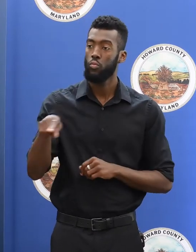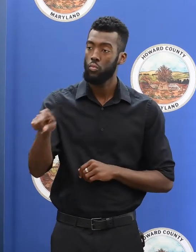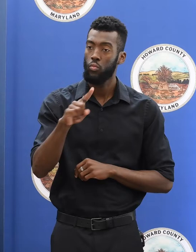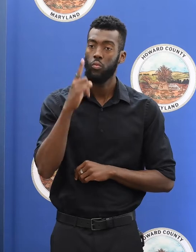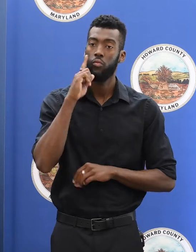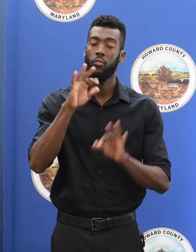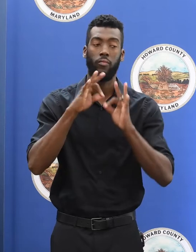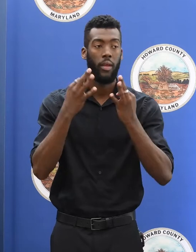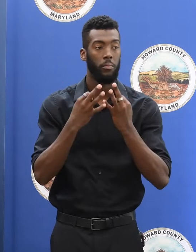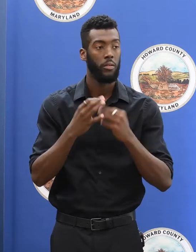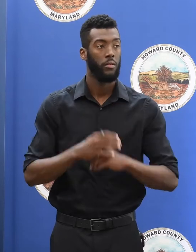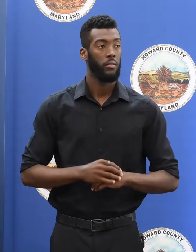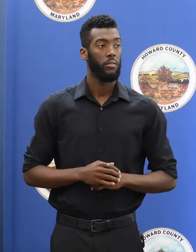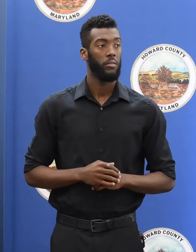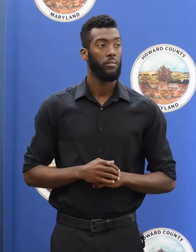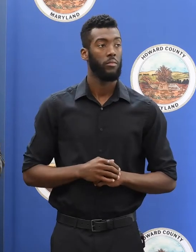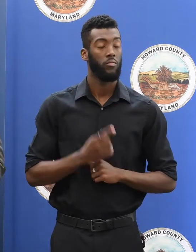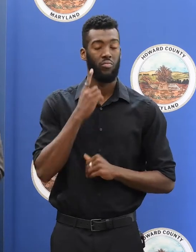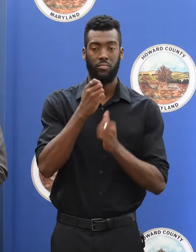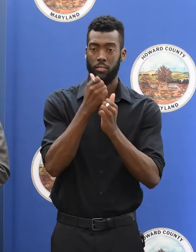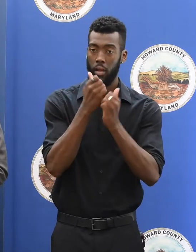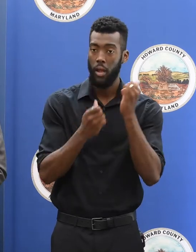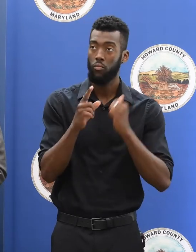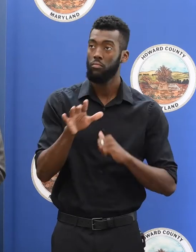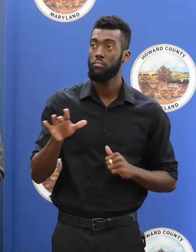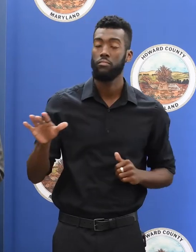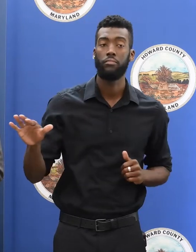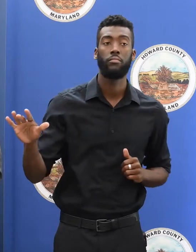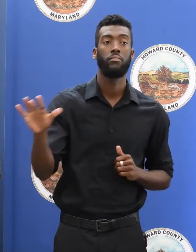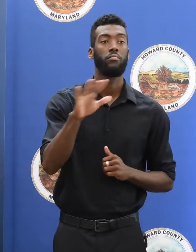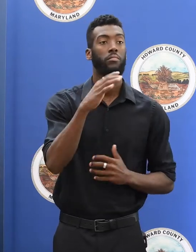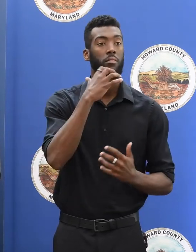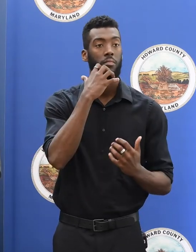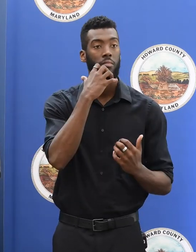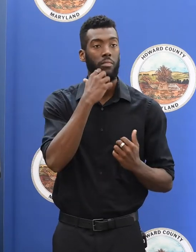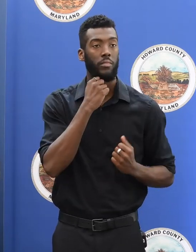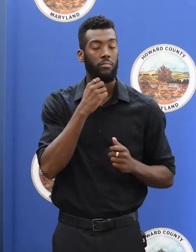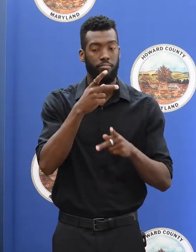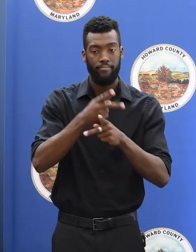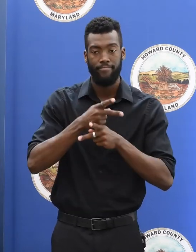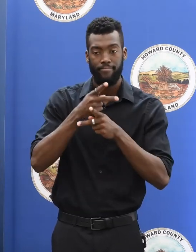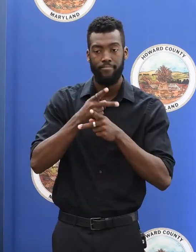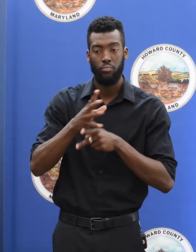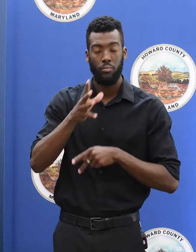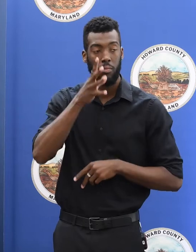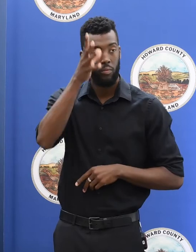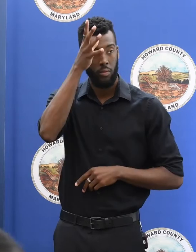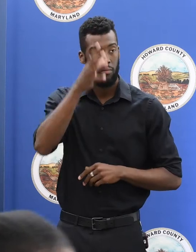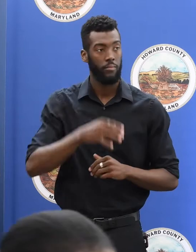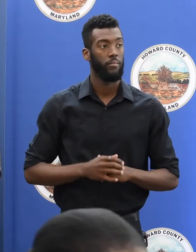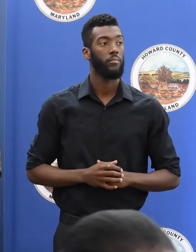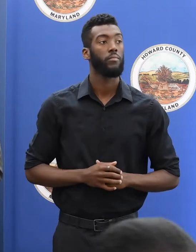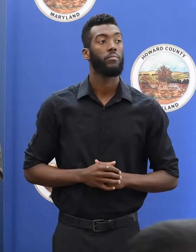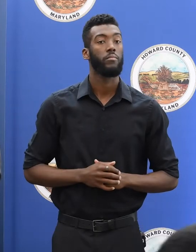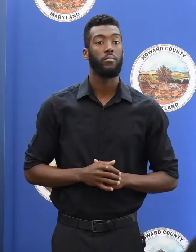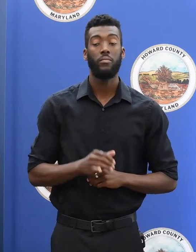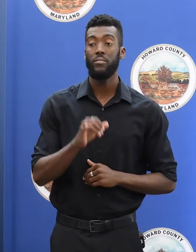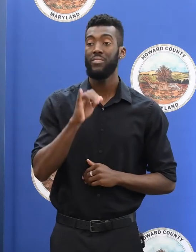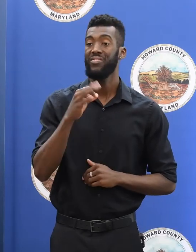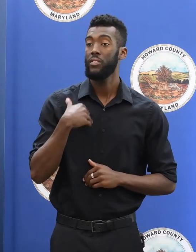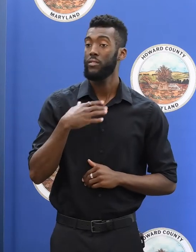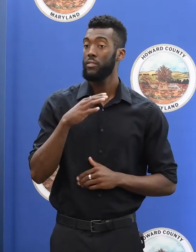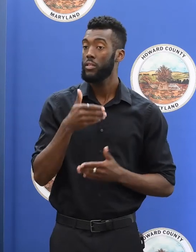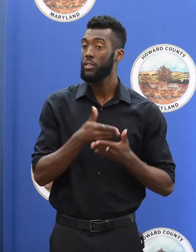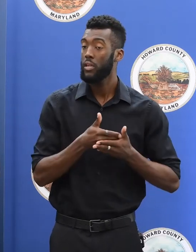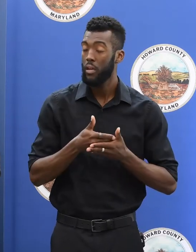for families. They're fighting for everyone else who is caring for their parent. Everyone else who is caring for their